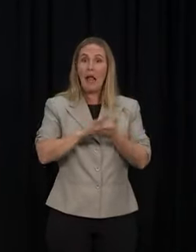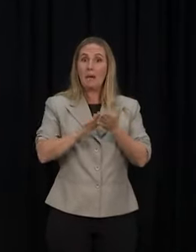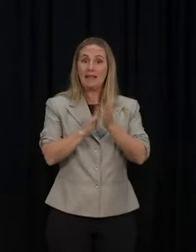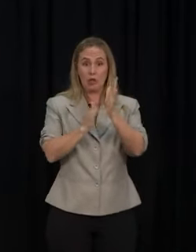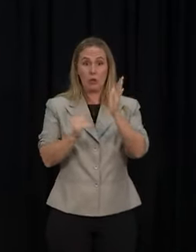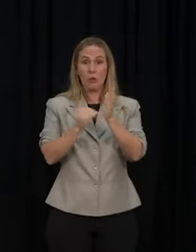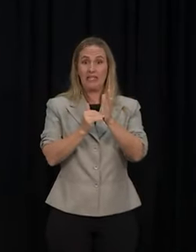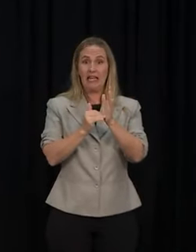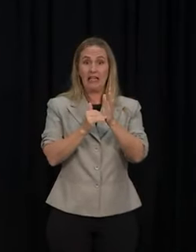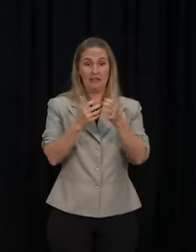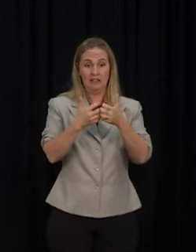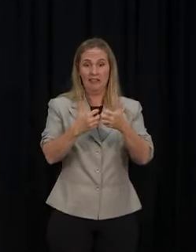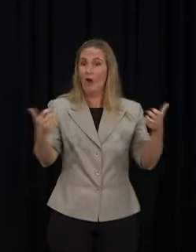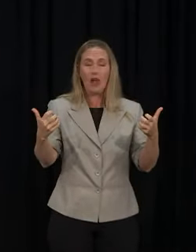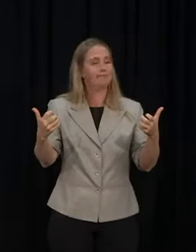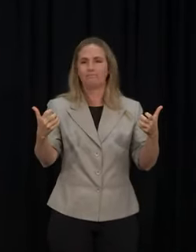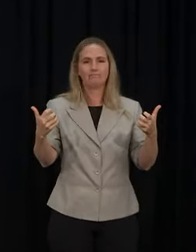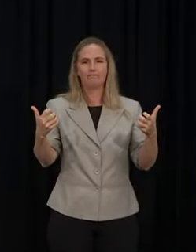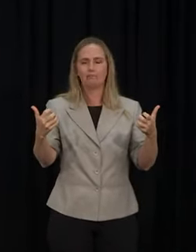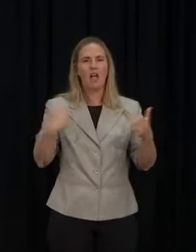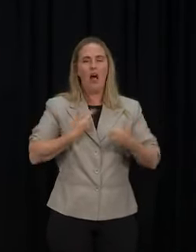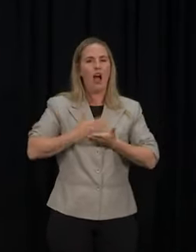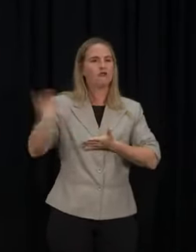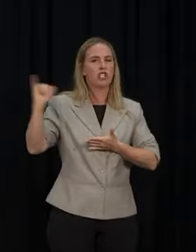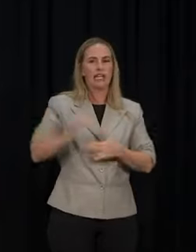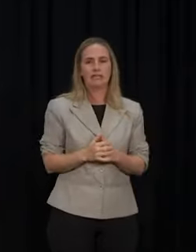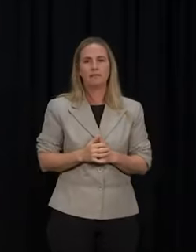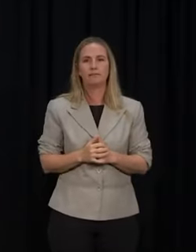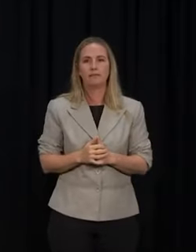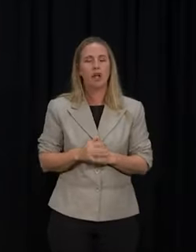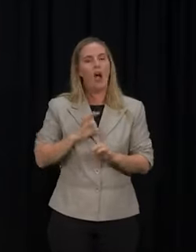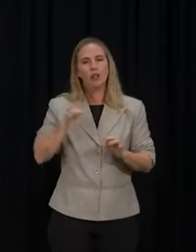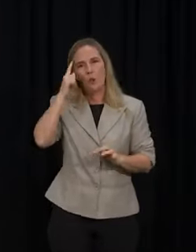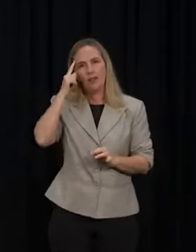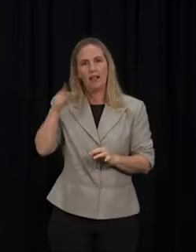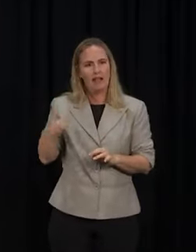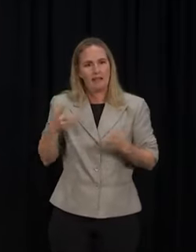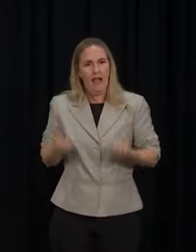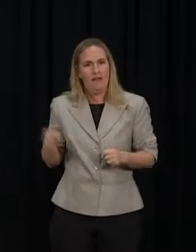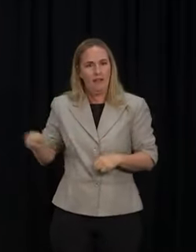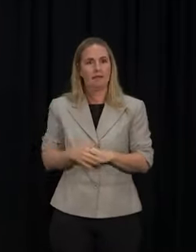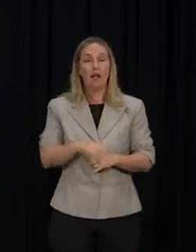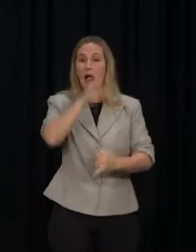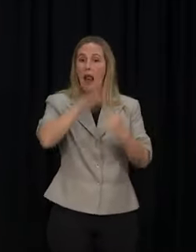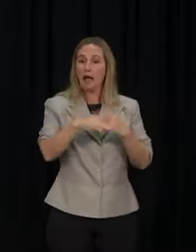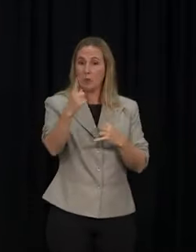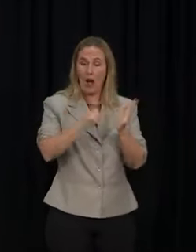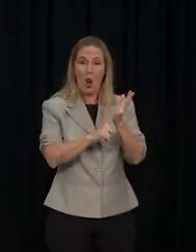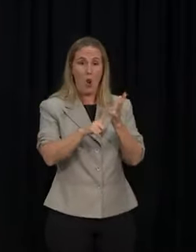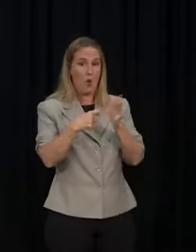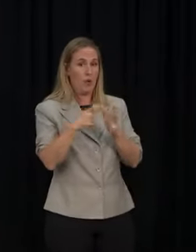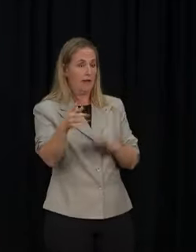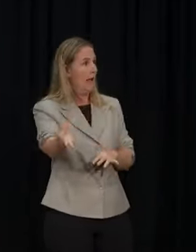as a nation. And I absolutely reject that. And I don't believe that that is what we have on display now. OK, I'll just say I finish with Luke. Just a quick one